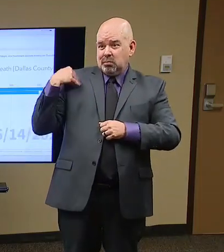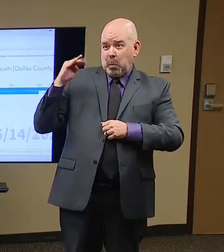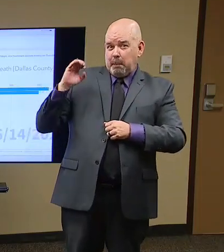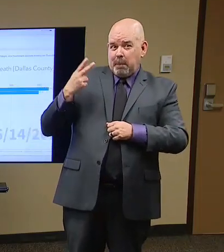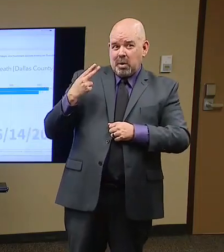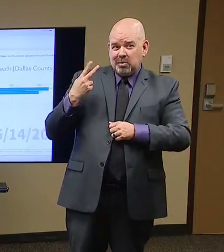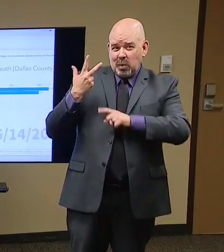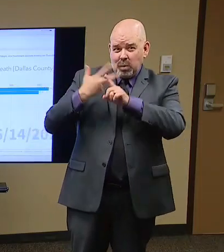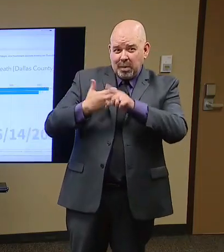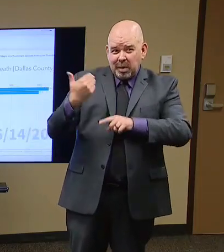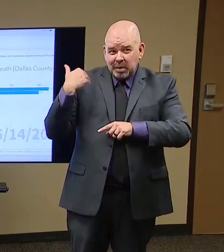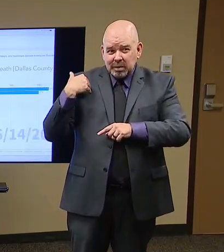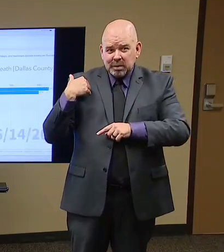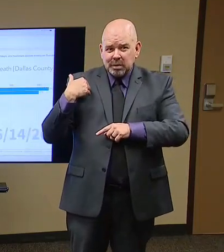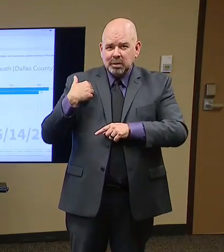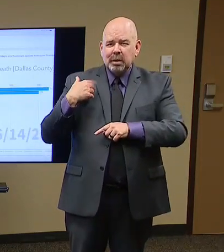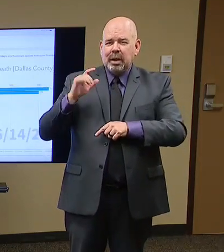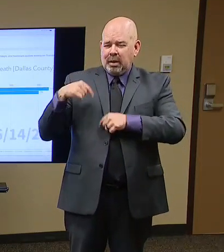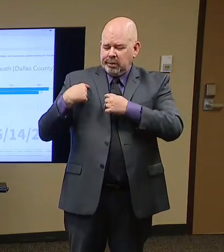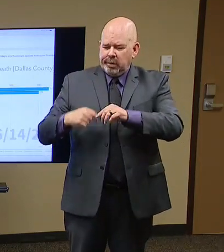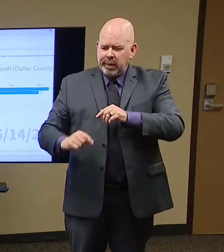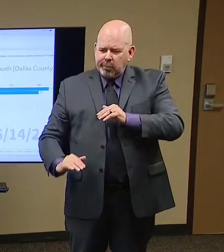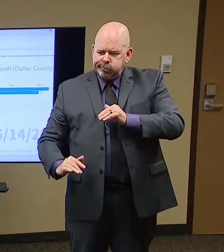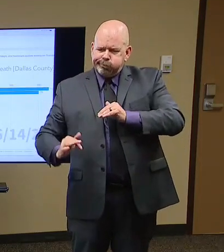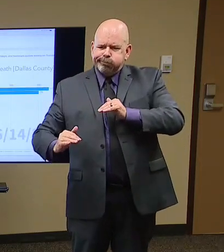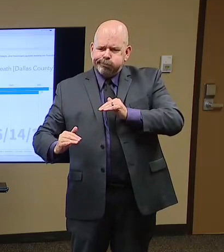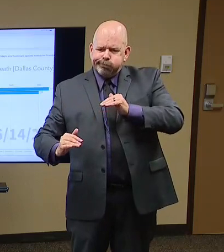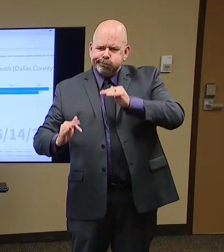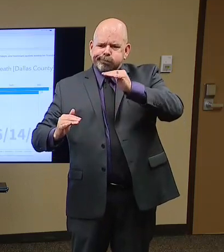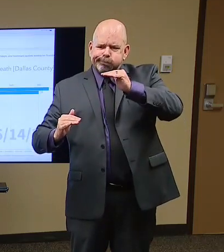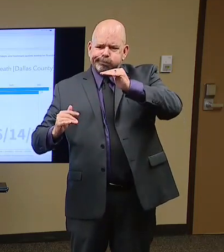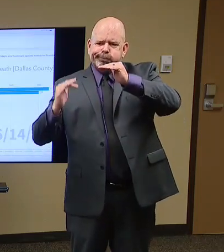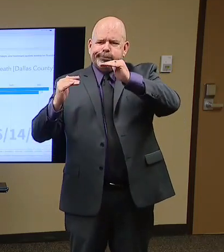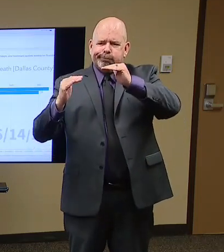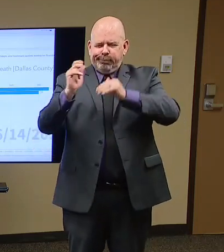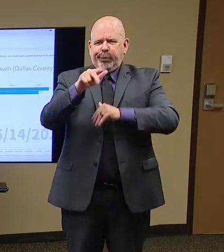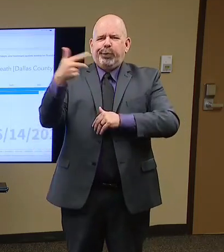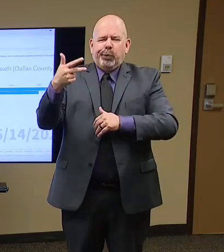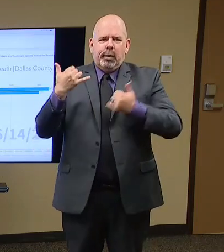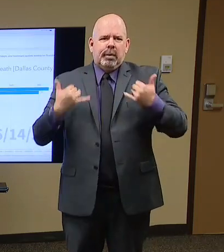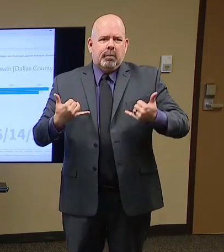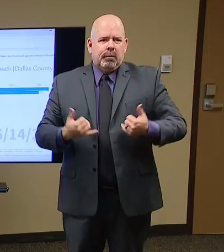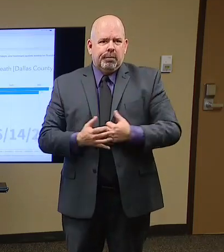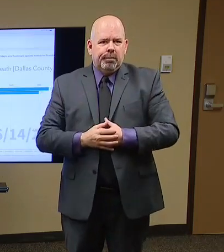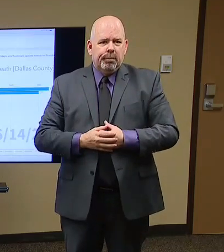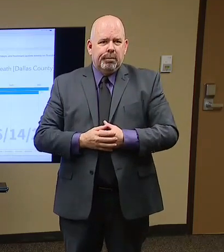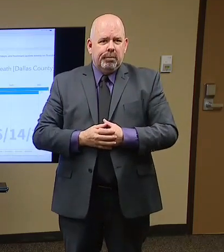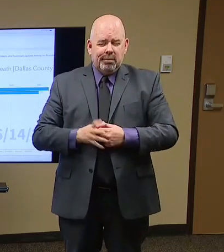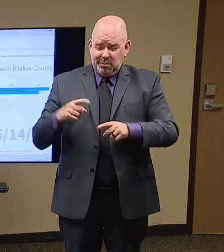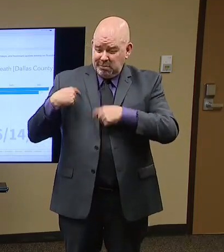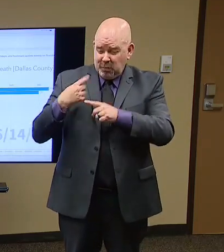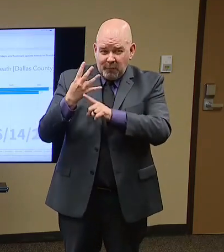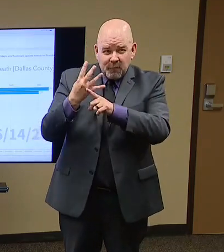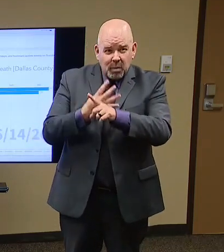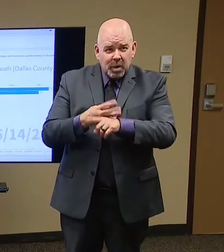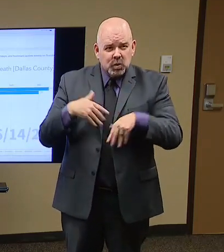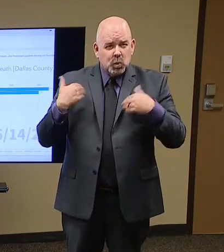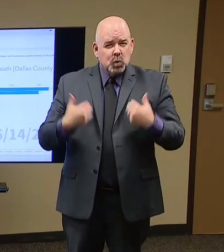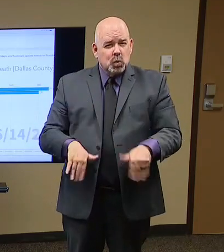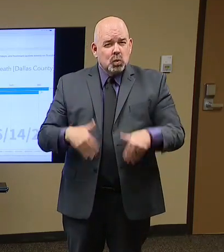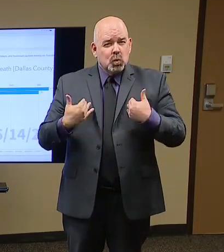months that we're talking about. And now COVID has become the third leading cause of death. So again,